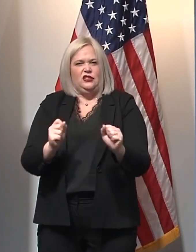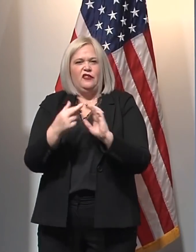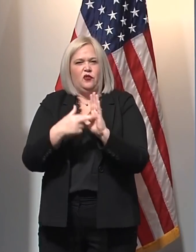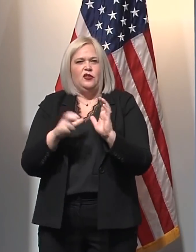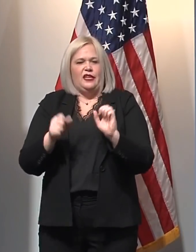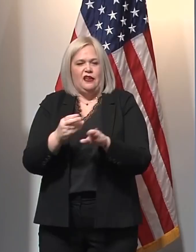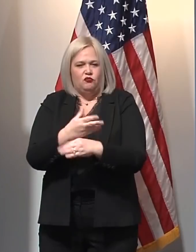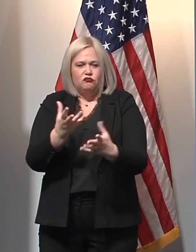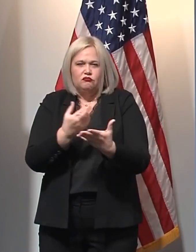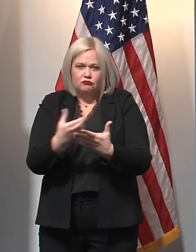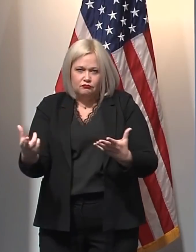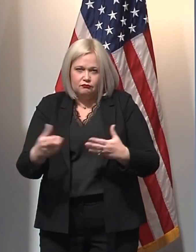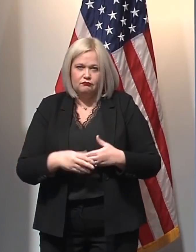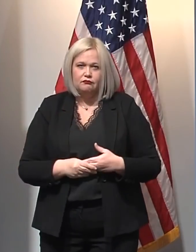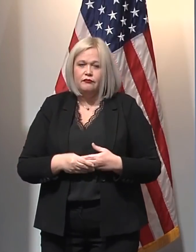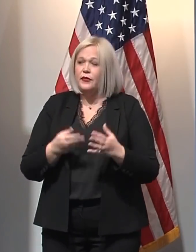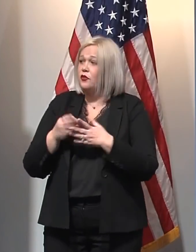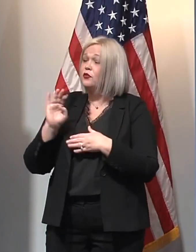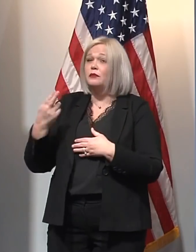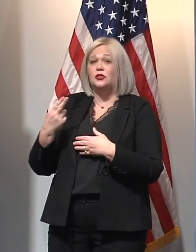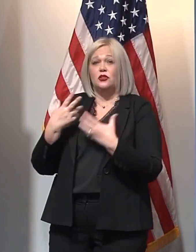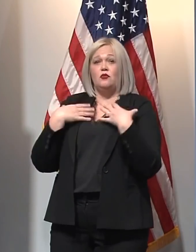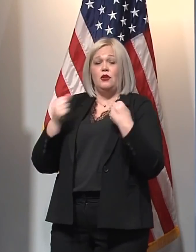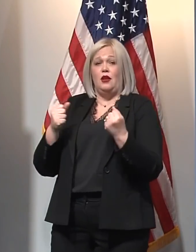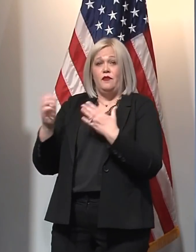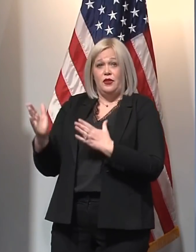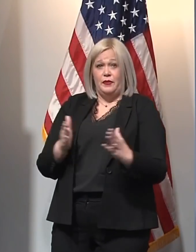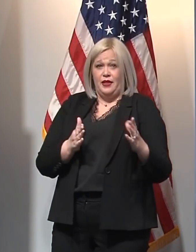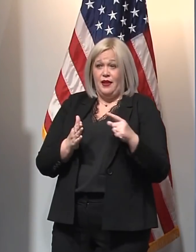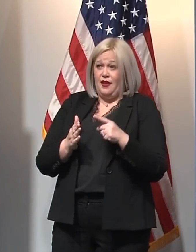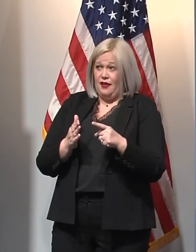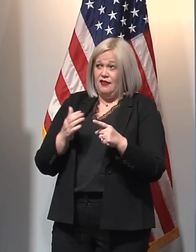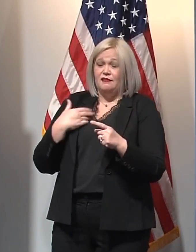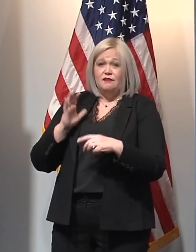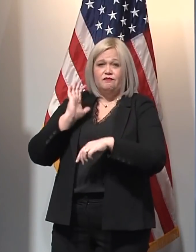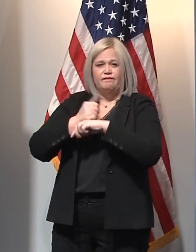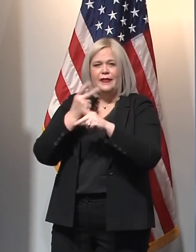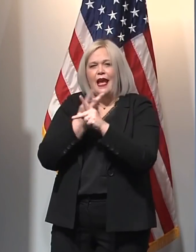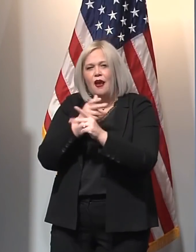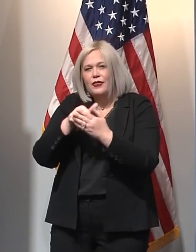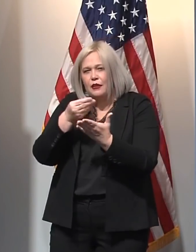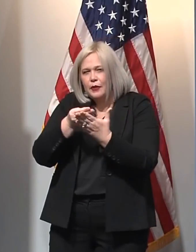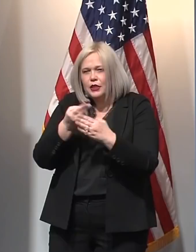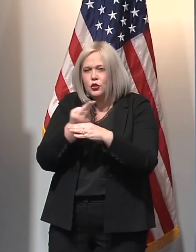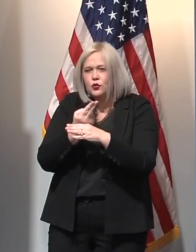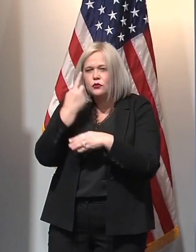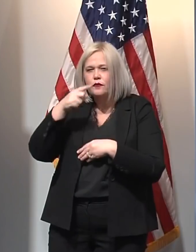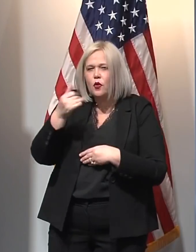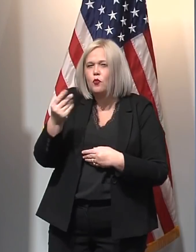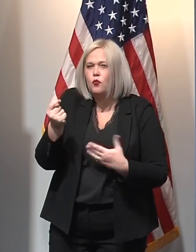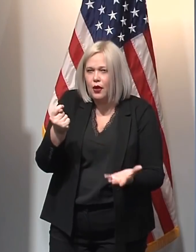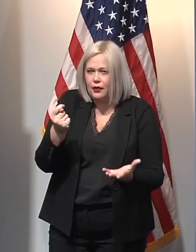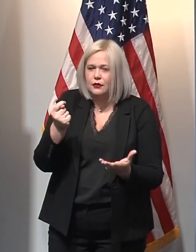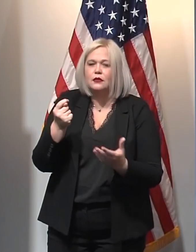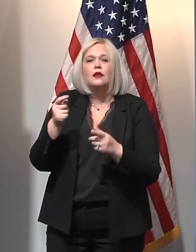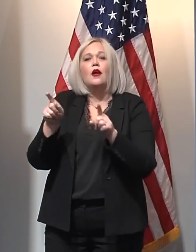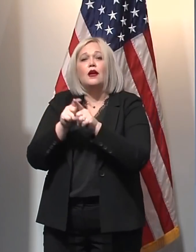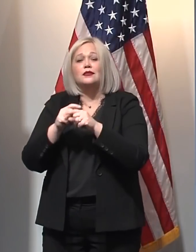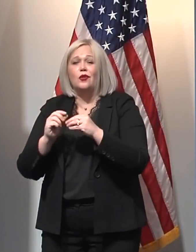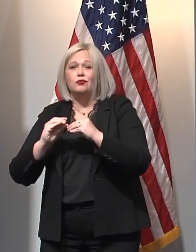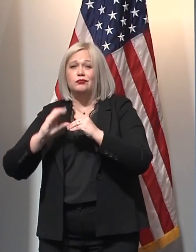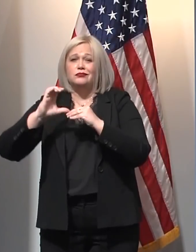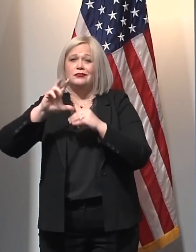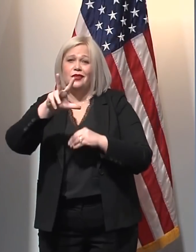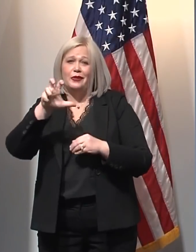Michigan COVID recovery plan, I set out a path for allocating these funds along with an additional 300 million